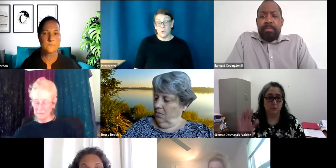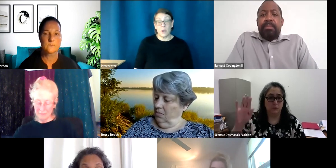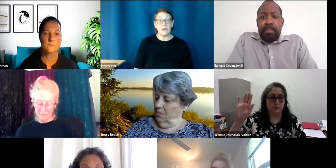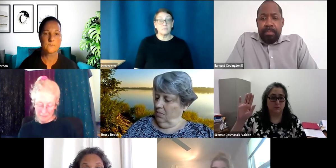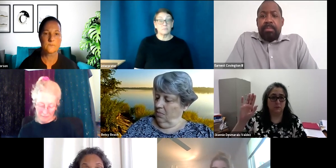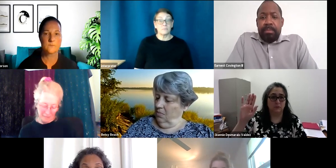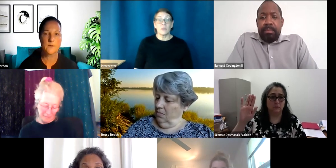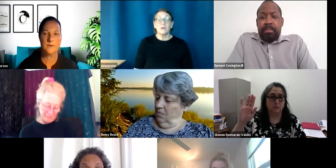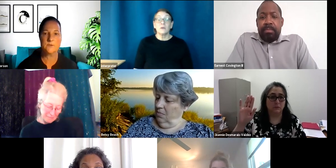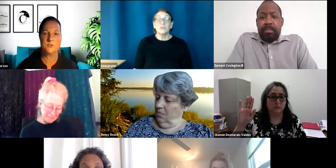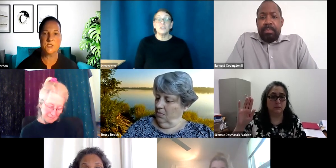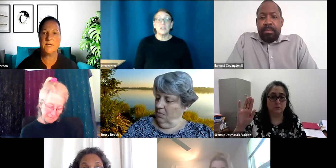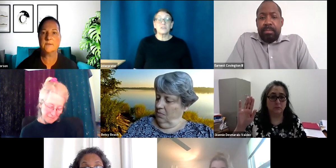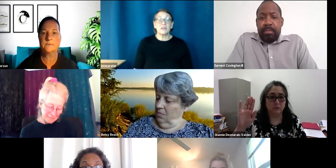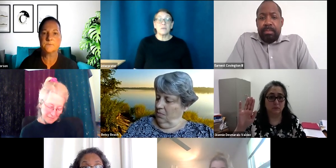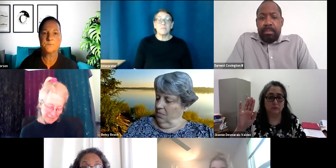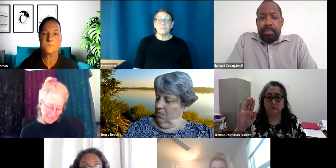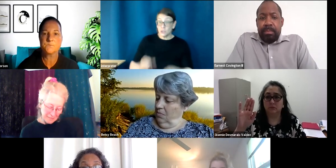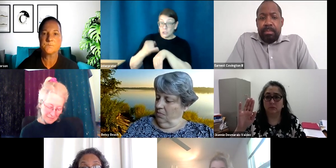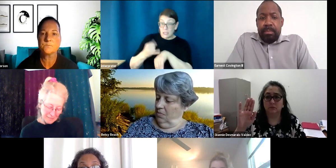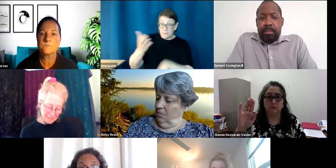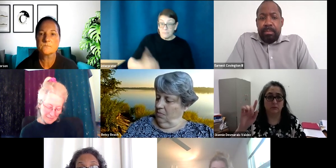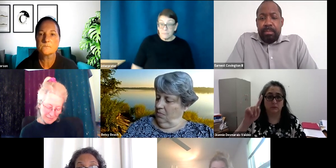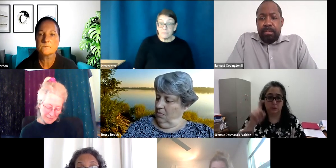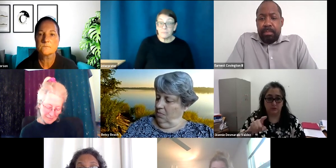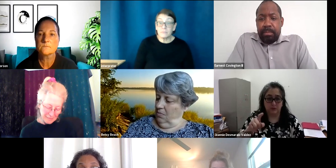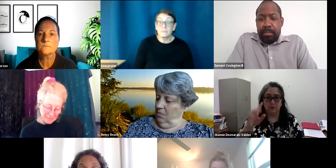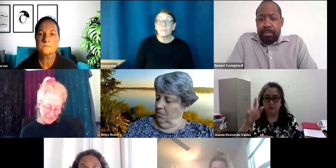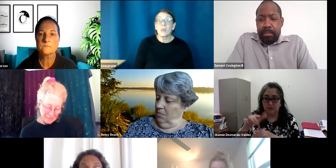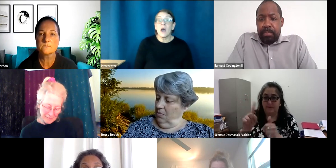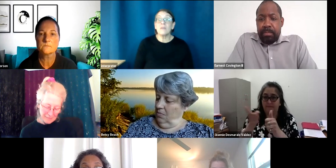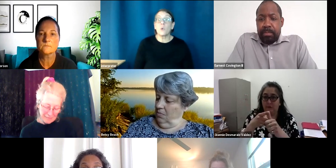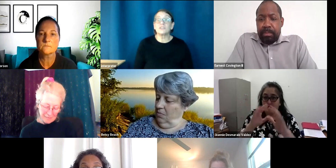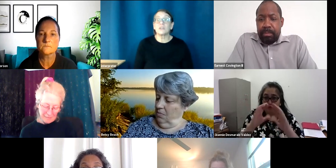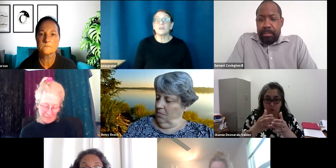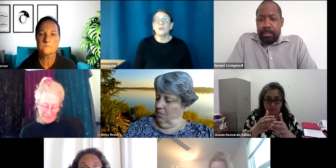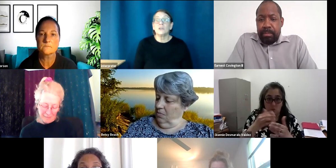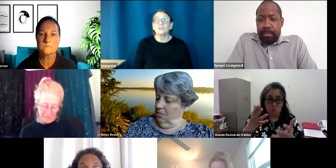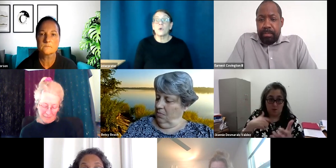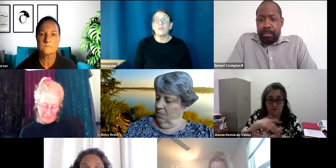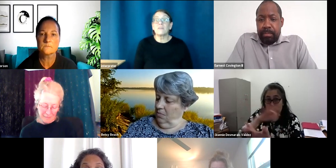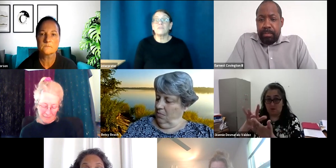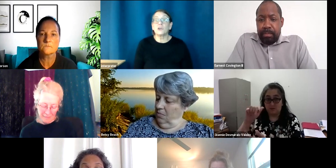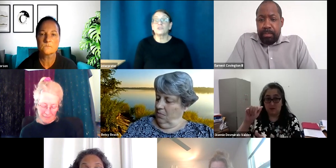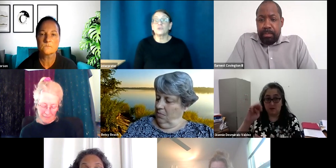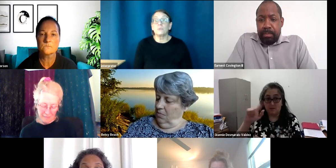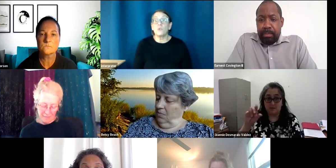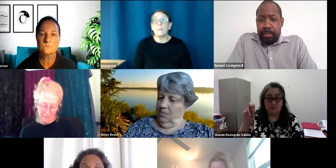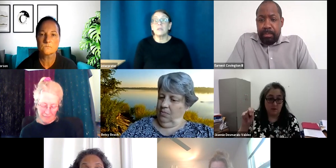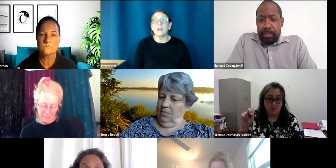Okay. I have a question. So in that first group, you want me